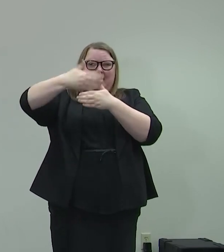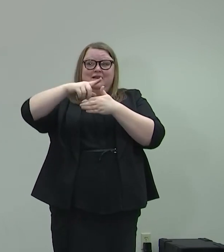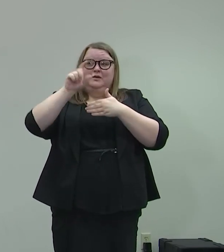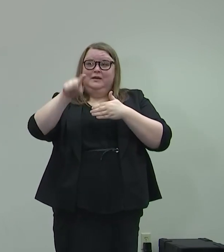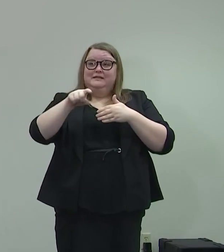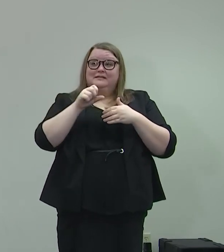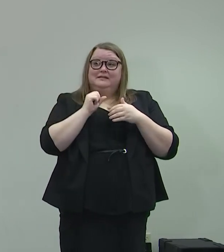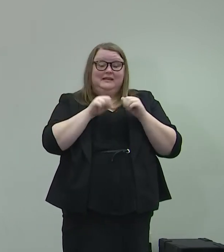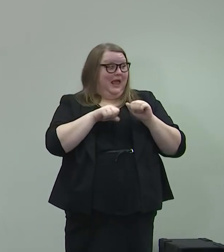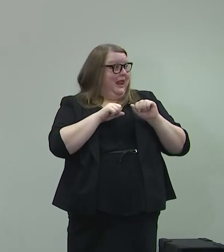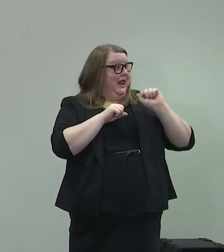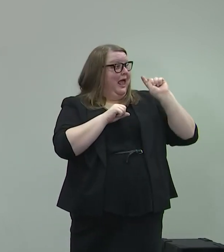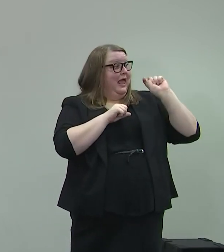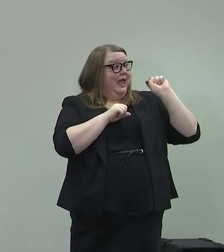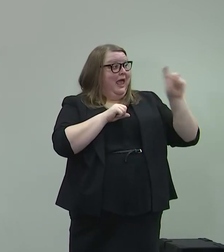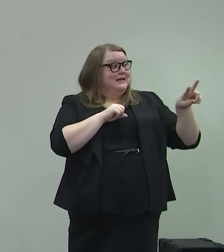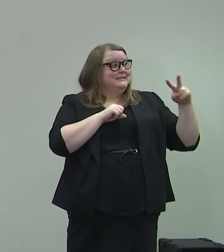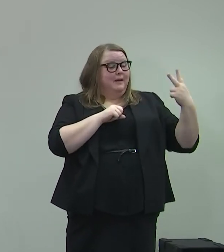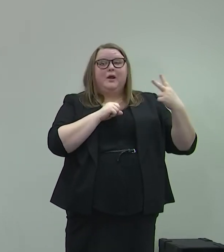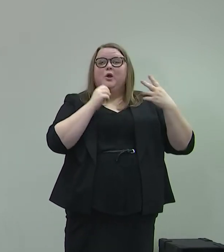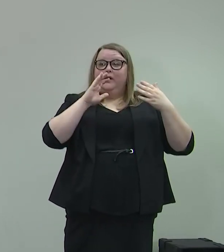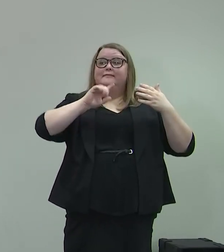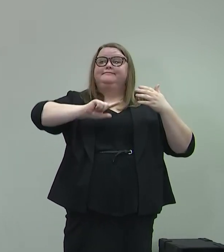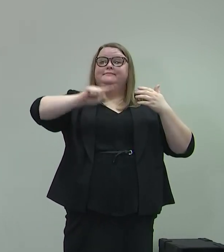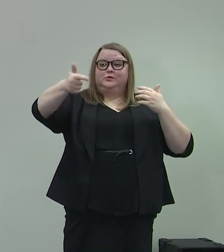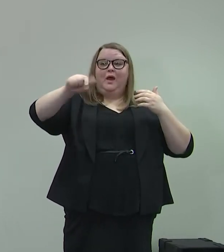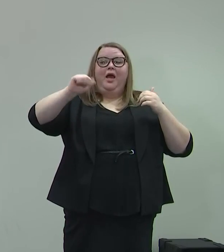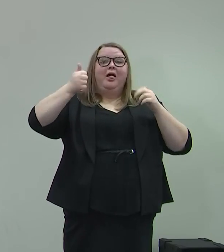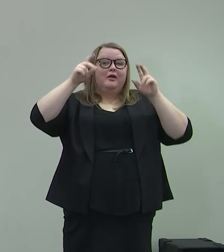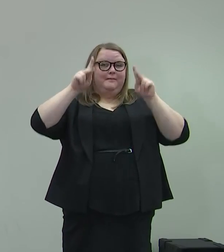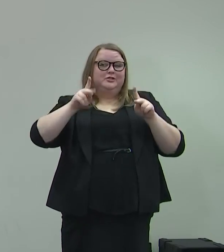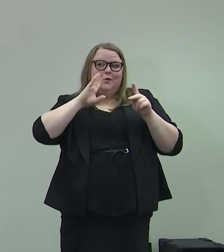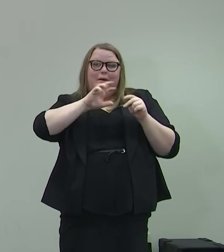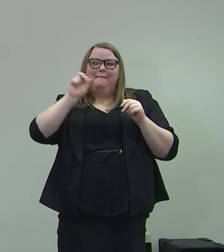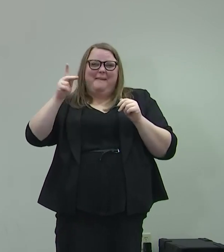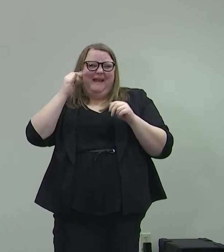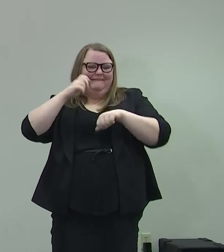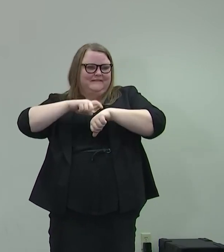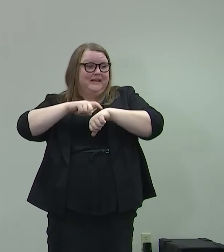Can I just ask a second part? Let's go to someone else and we'll do it. We'll come back to you.